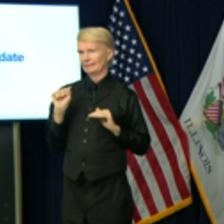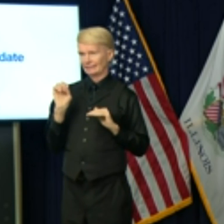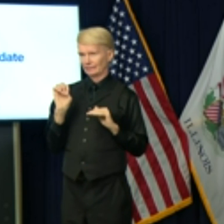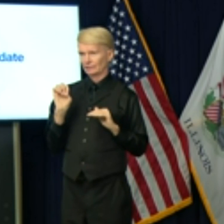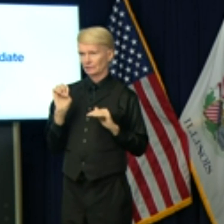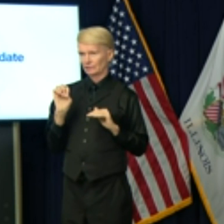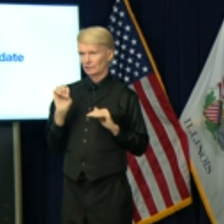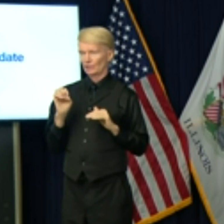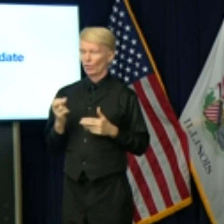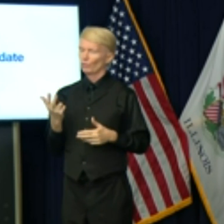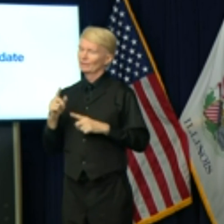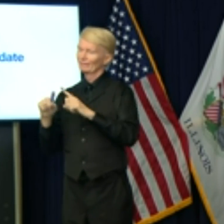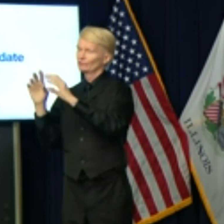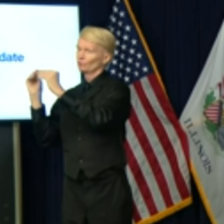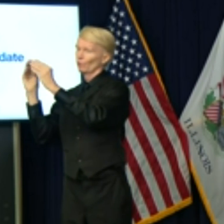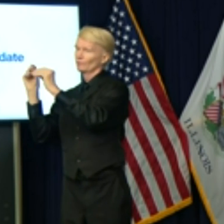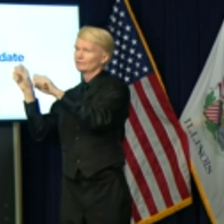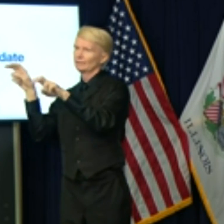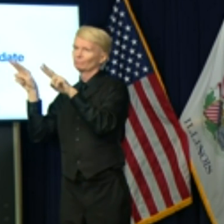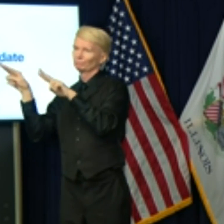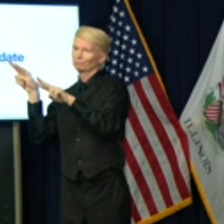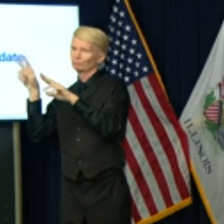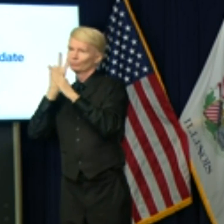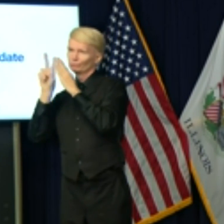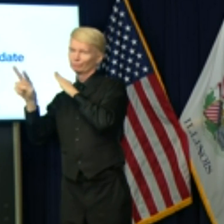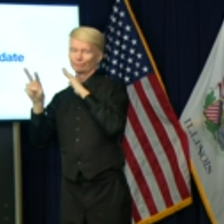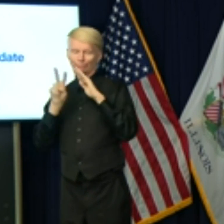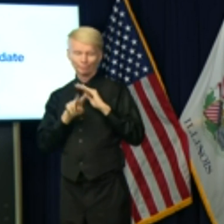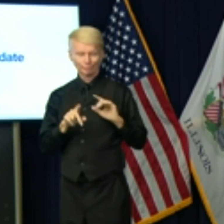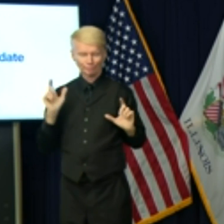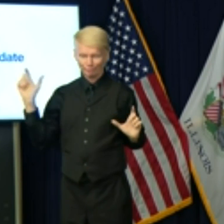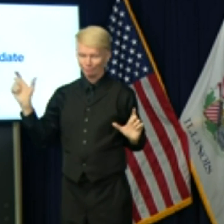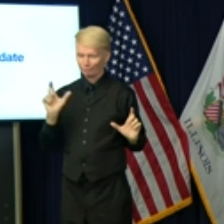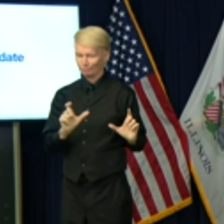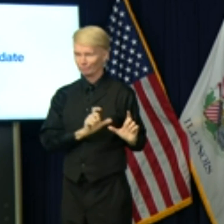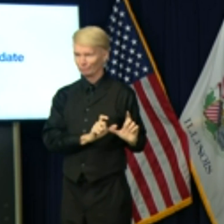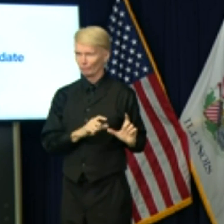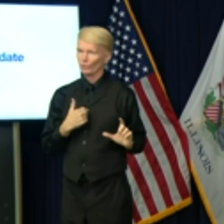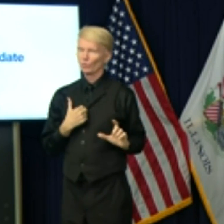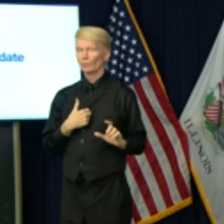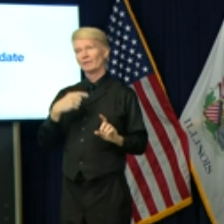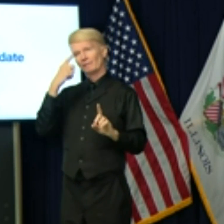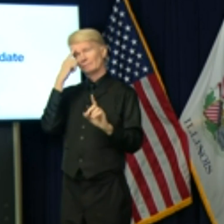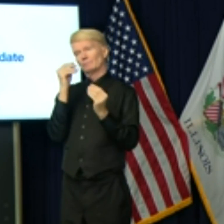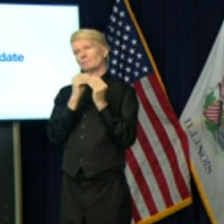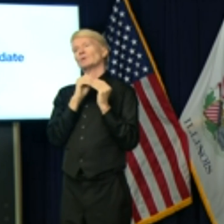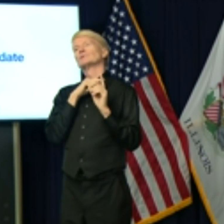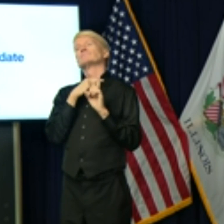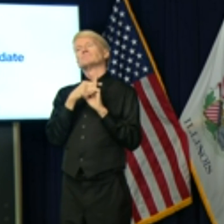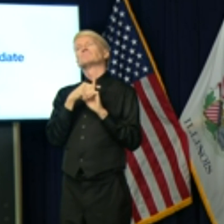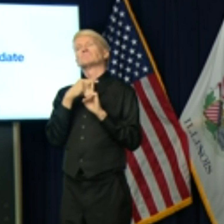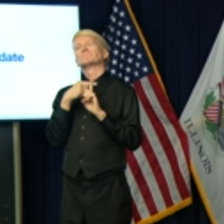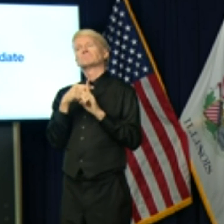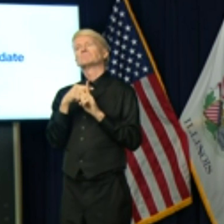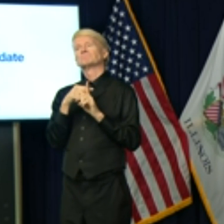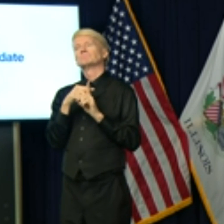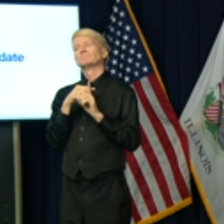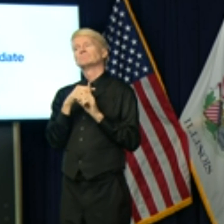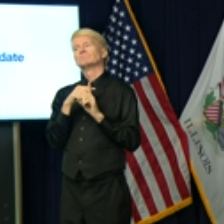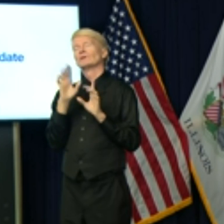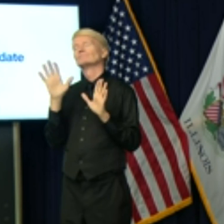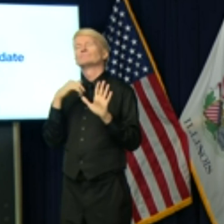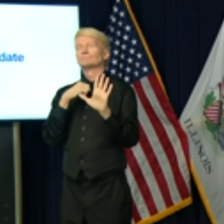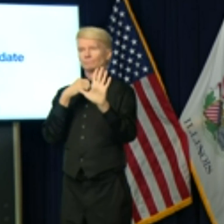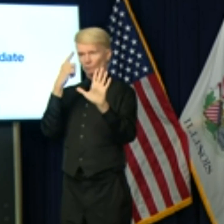scenarios that you can base your projections on. And so we've had a pessimistic projection, and, you know, it builds